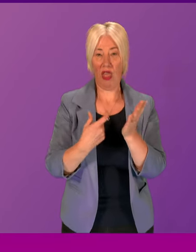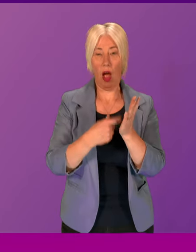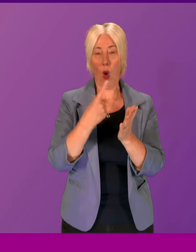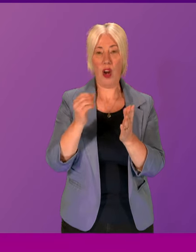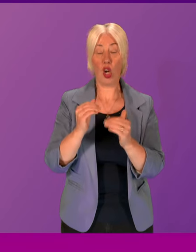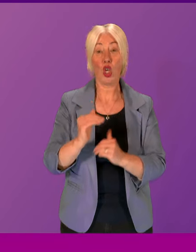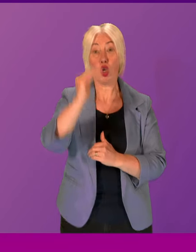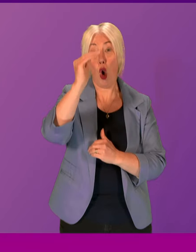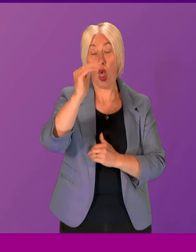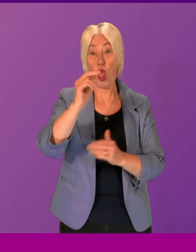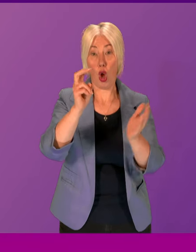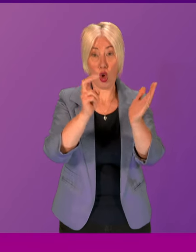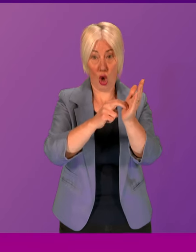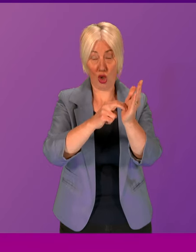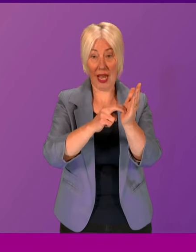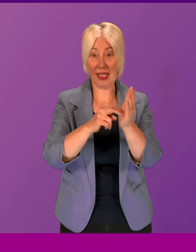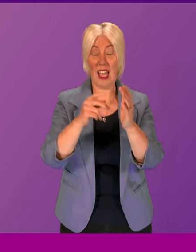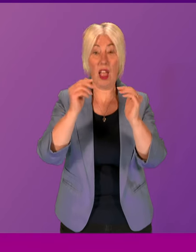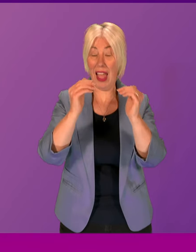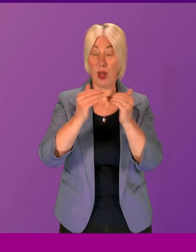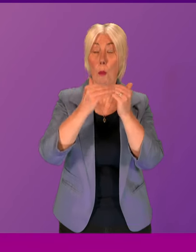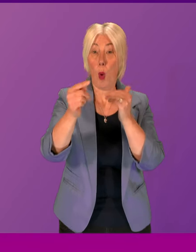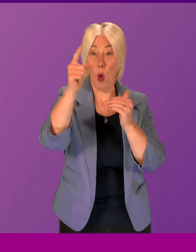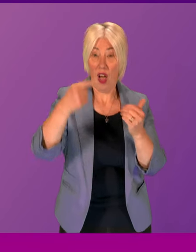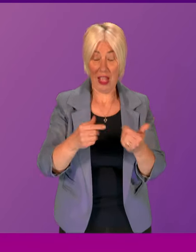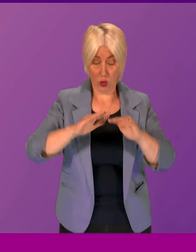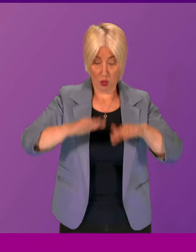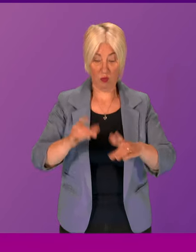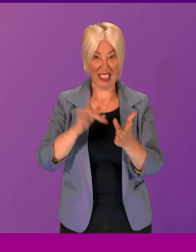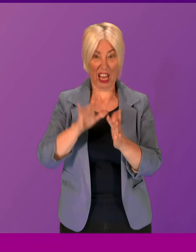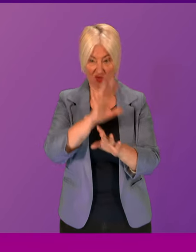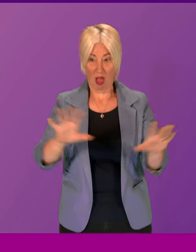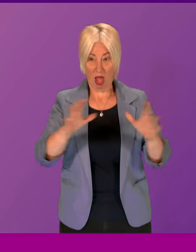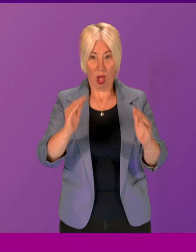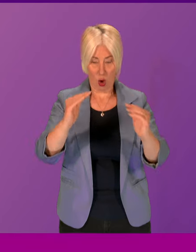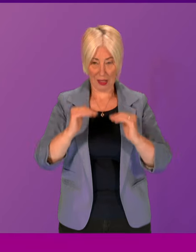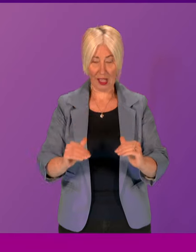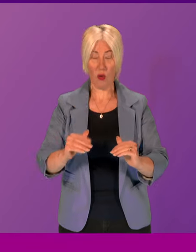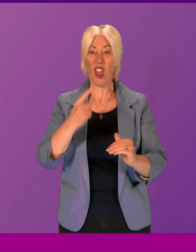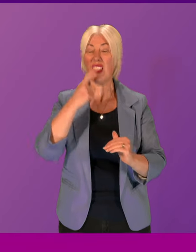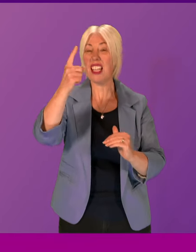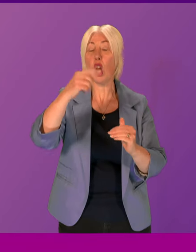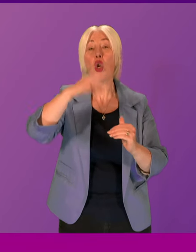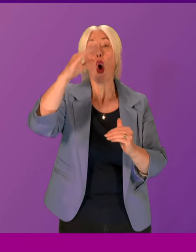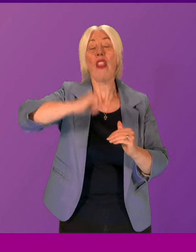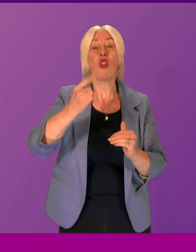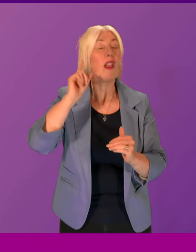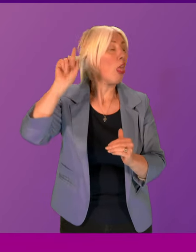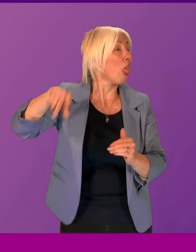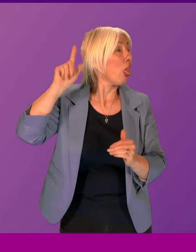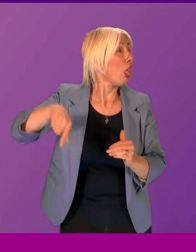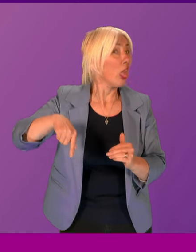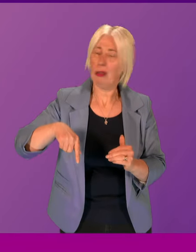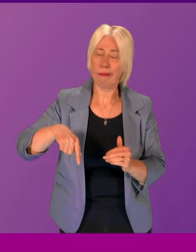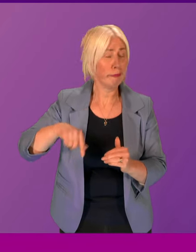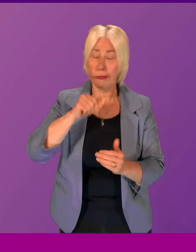North contract than we have in the Central or South contract. So any suggestion that North of Scotland has been neglected is simply